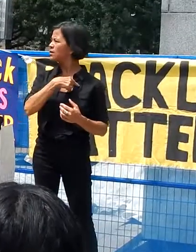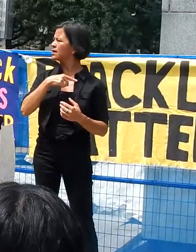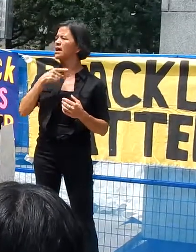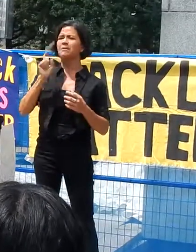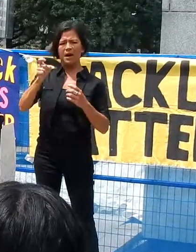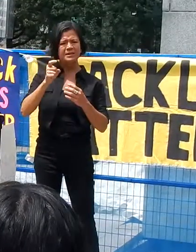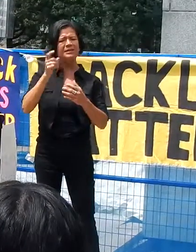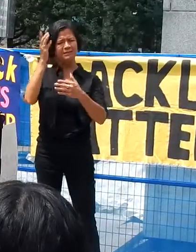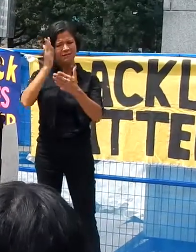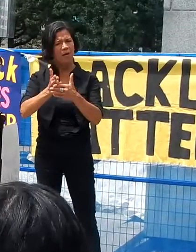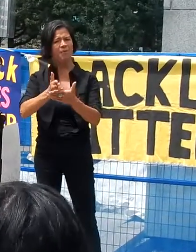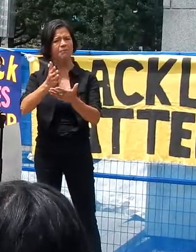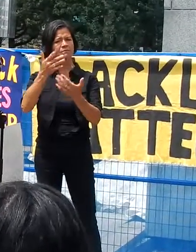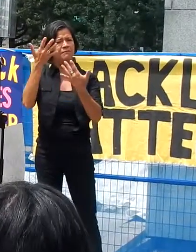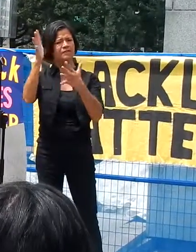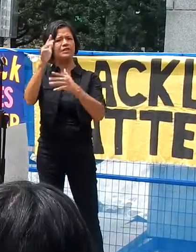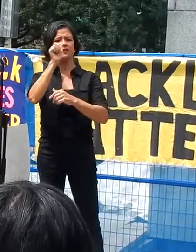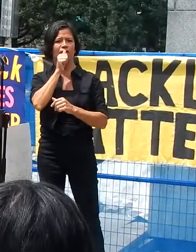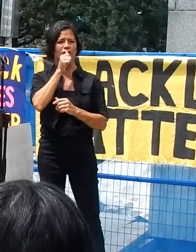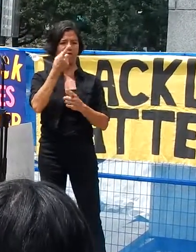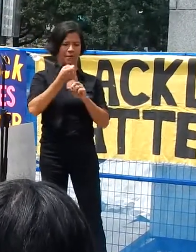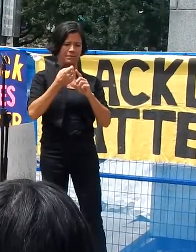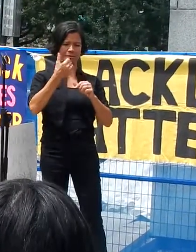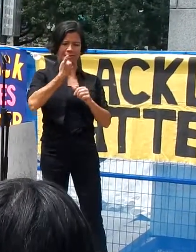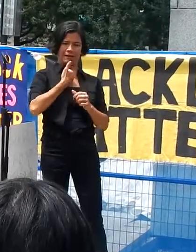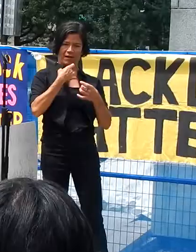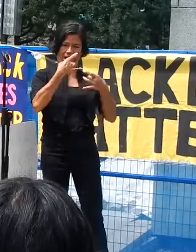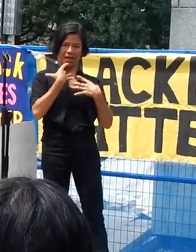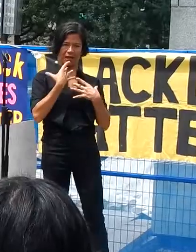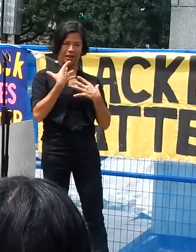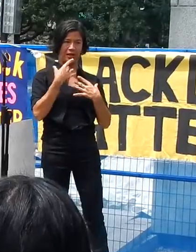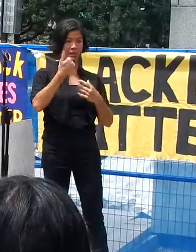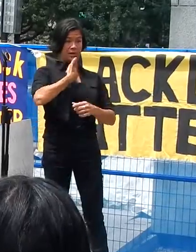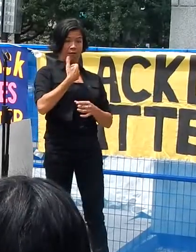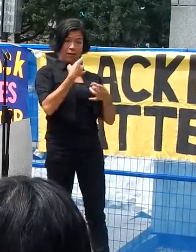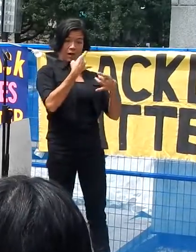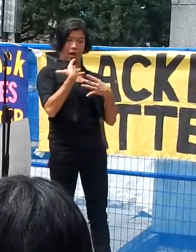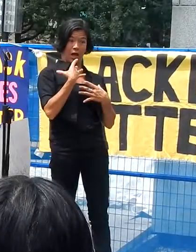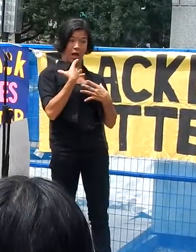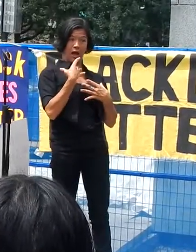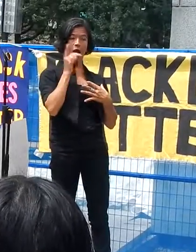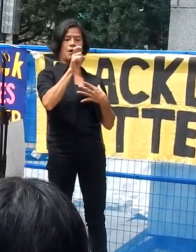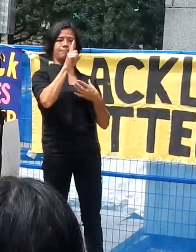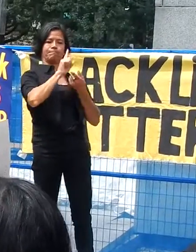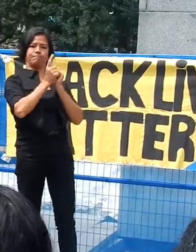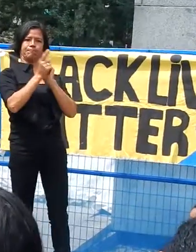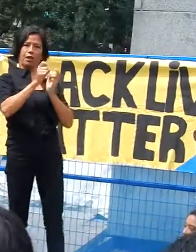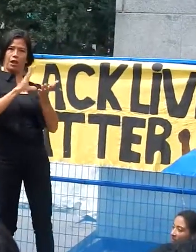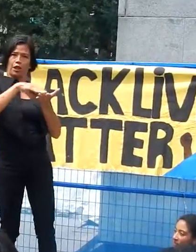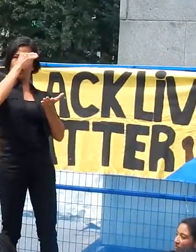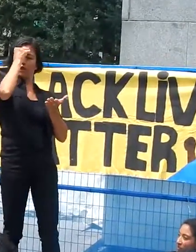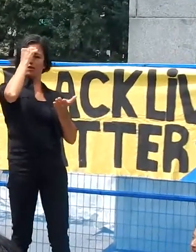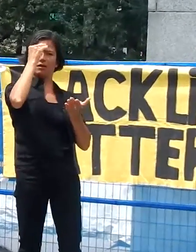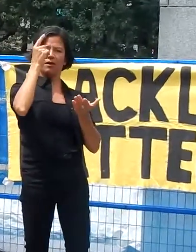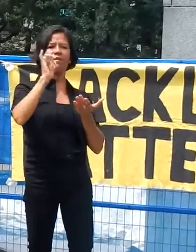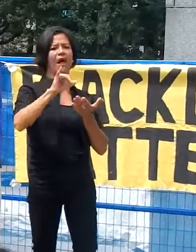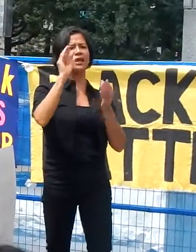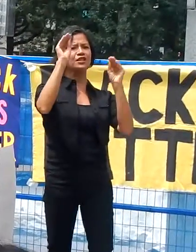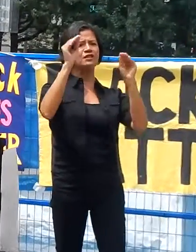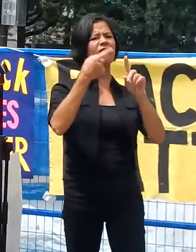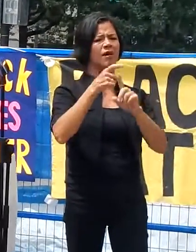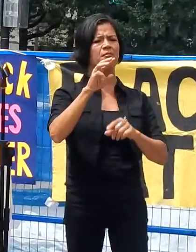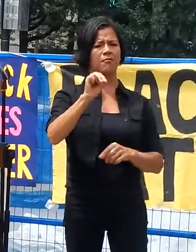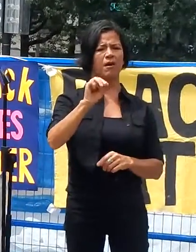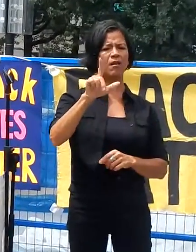from self-hate. Because of this self-hate, there was to be a teaching from the likes of Martin Luther King,